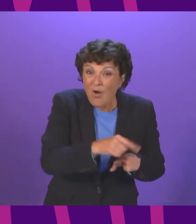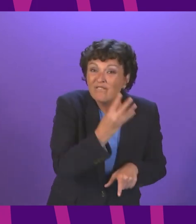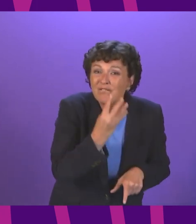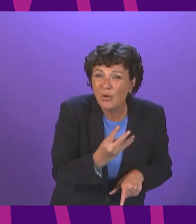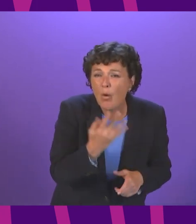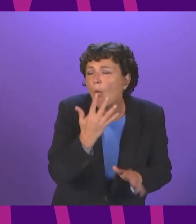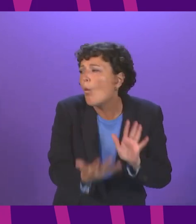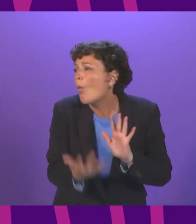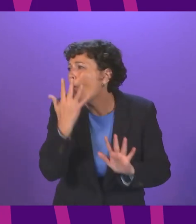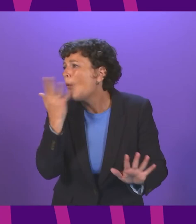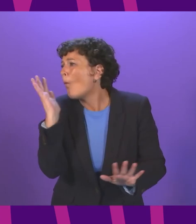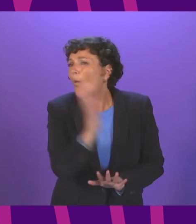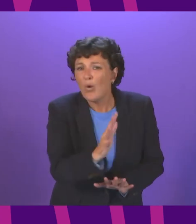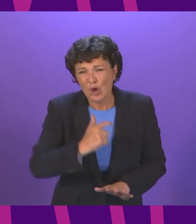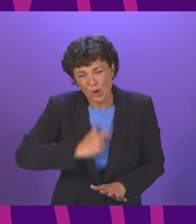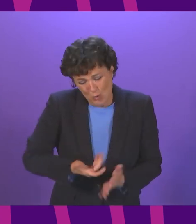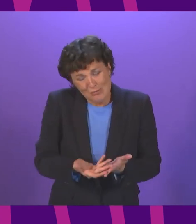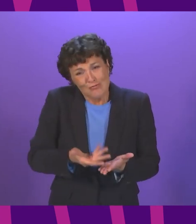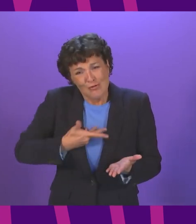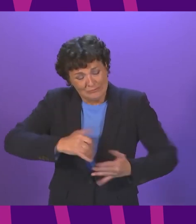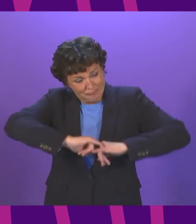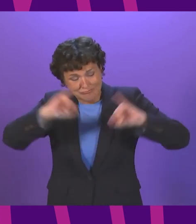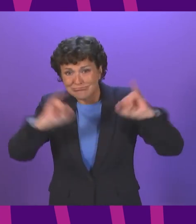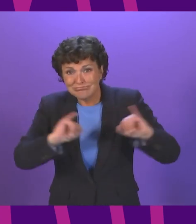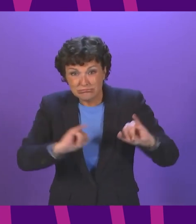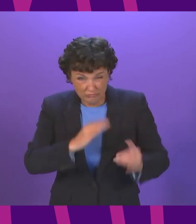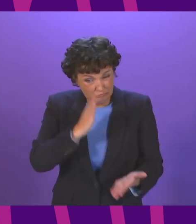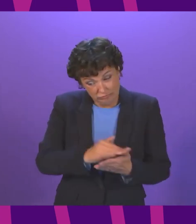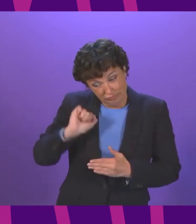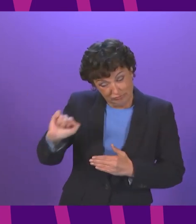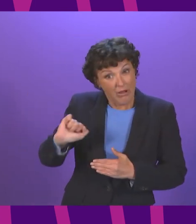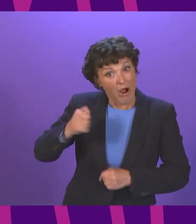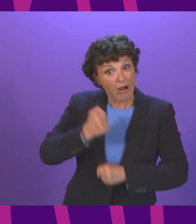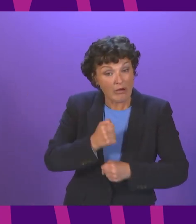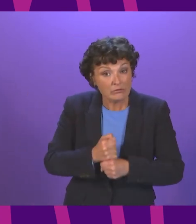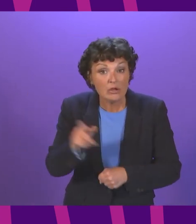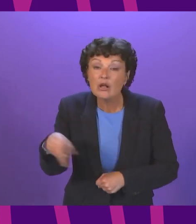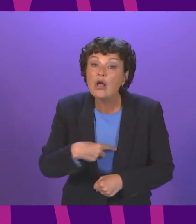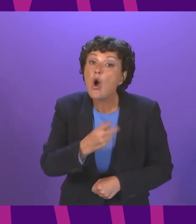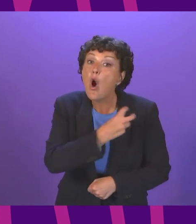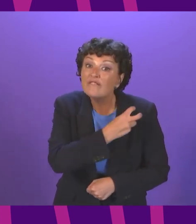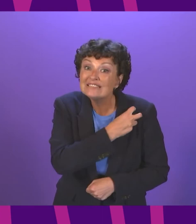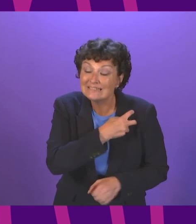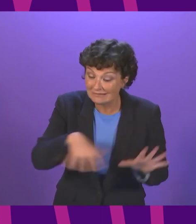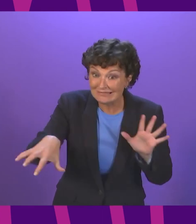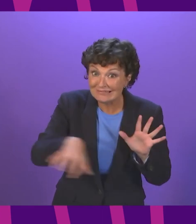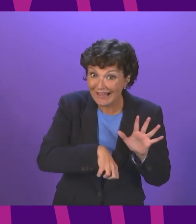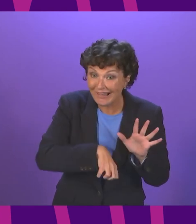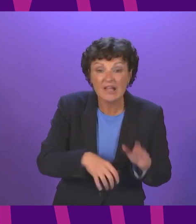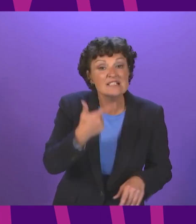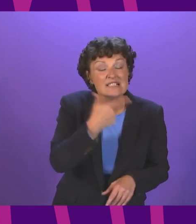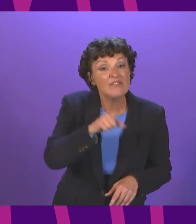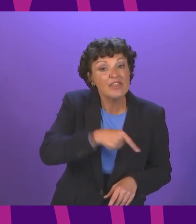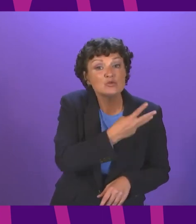dubbed a human rights tragedy and it's under her watch that officers confiscated 7,300 illegal